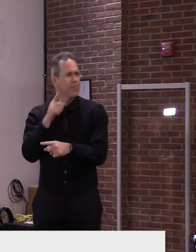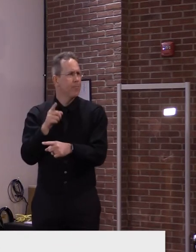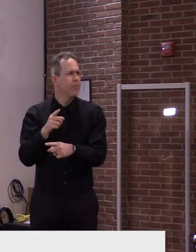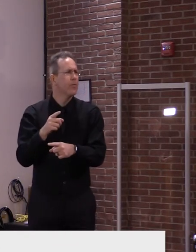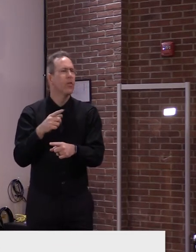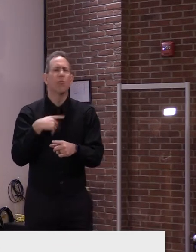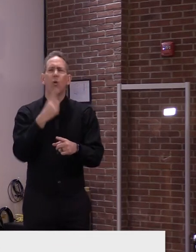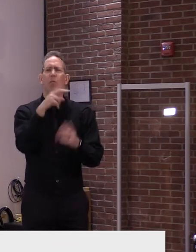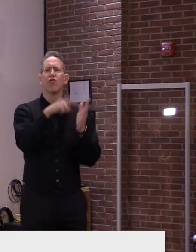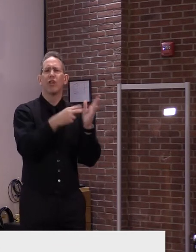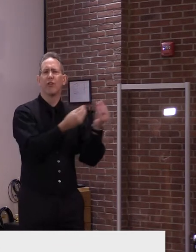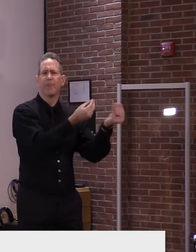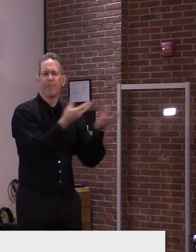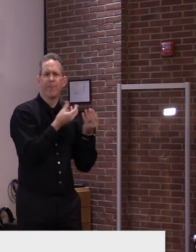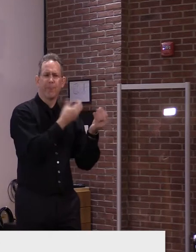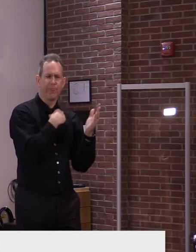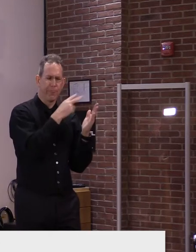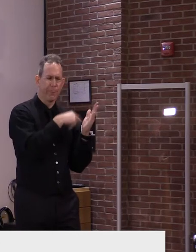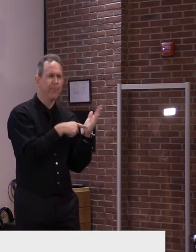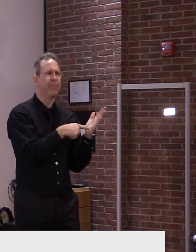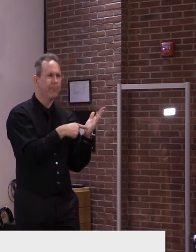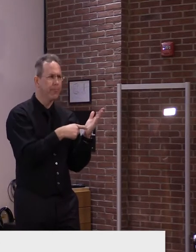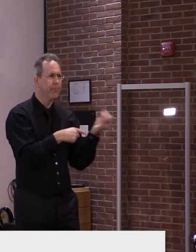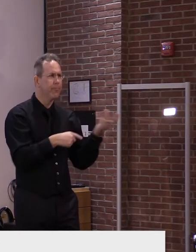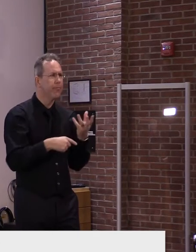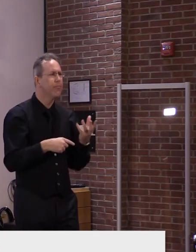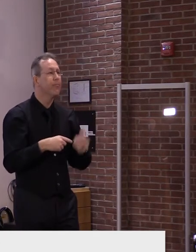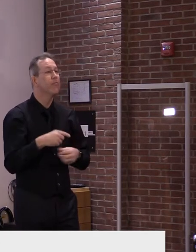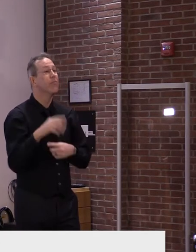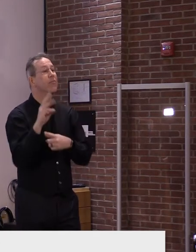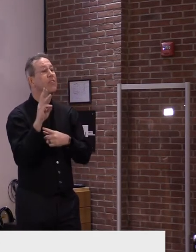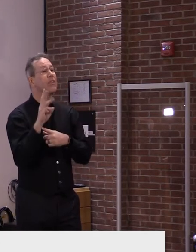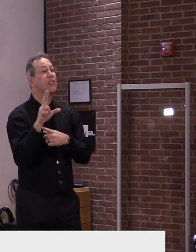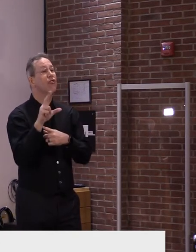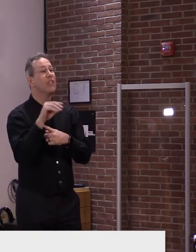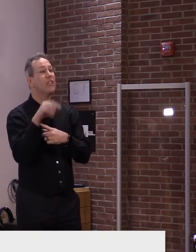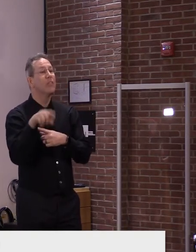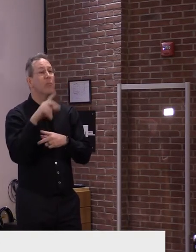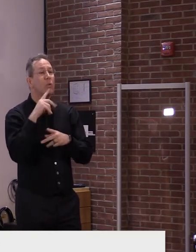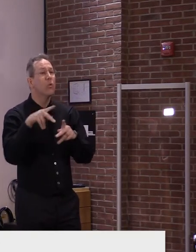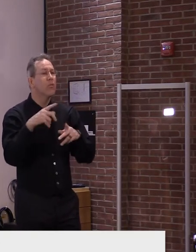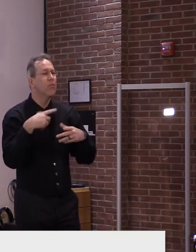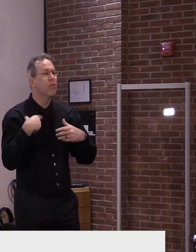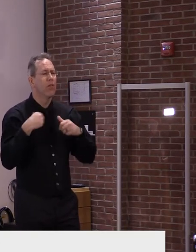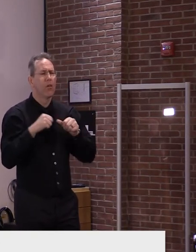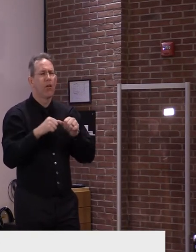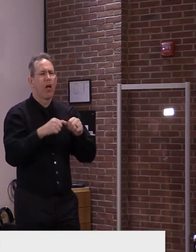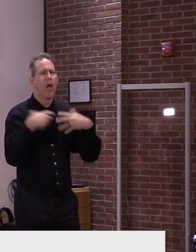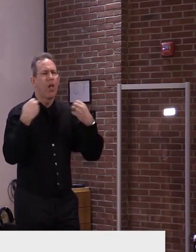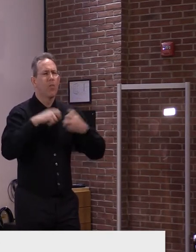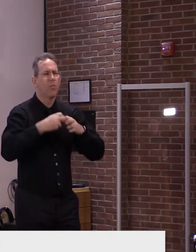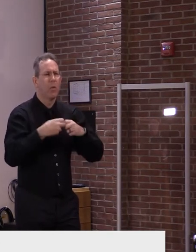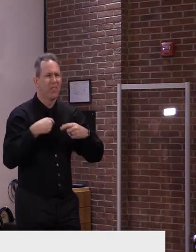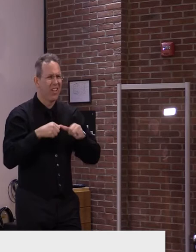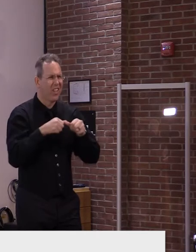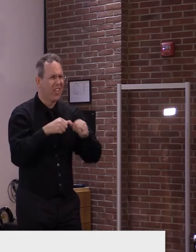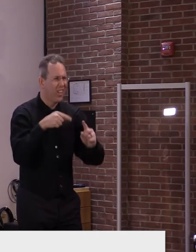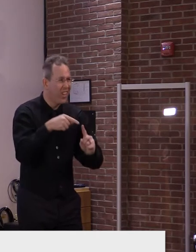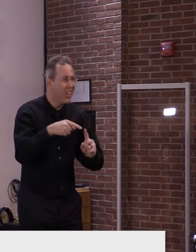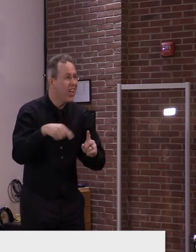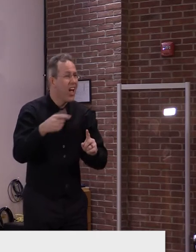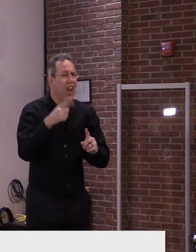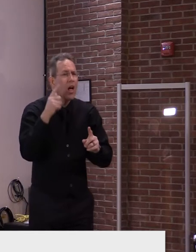he is 63 and has, uh, chronic conditions, and he's wondering if there's been any updated guidance as to,